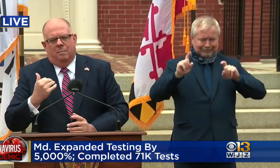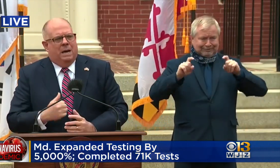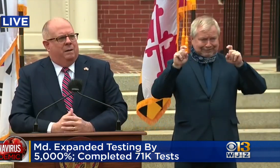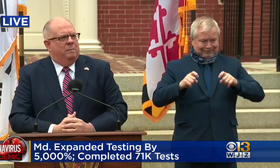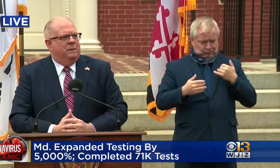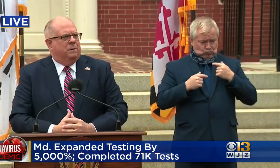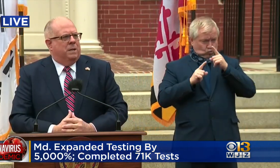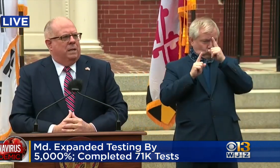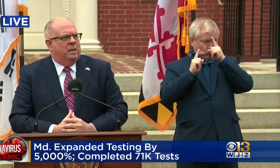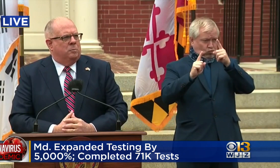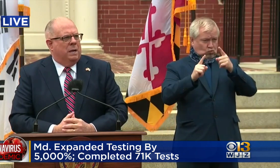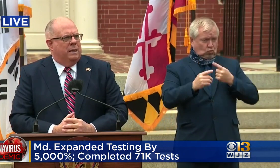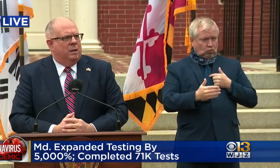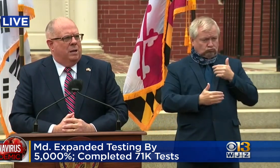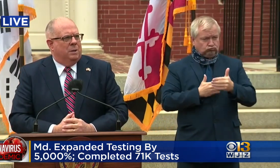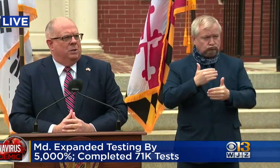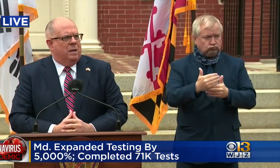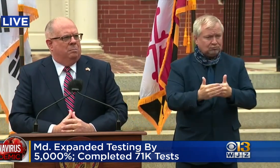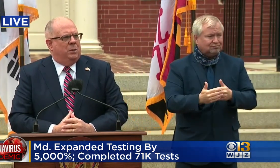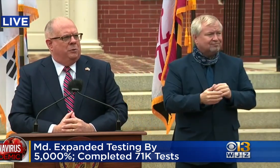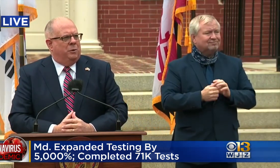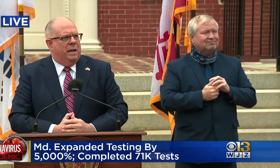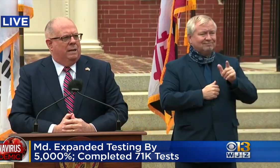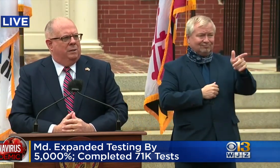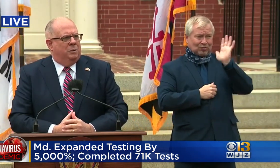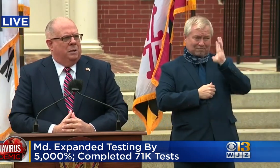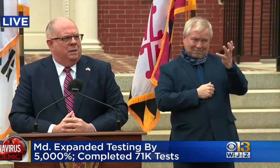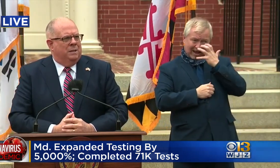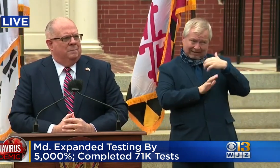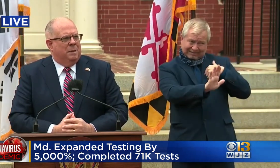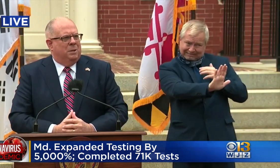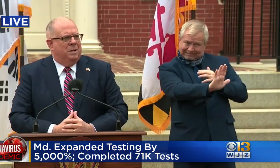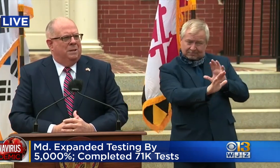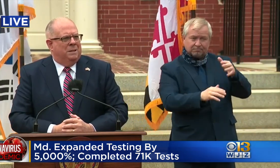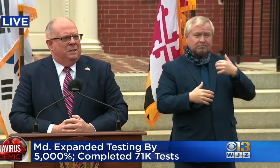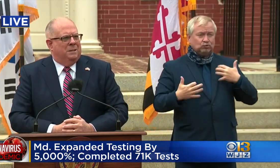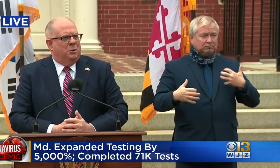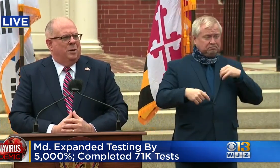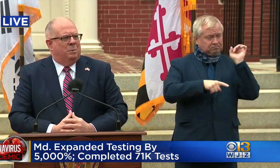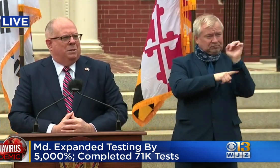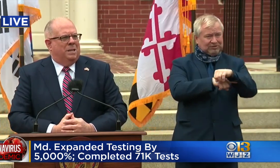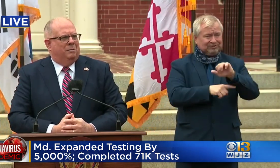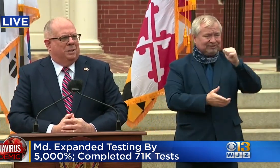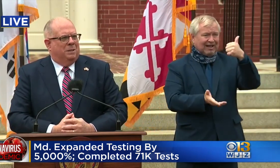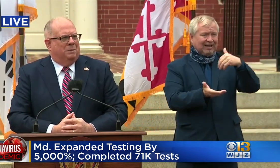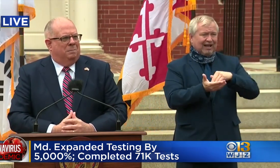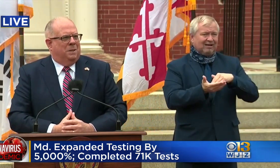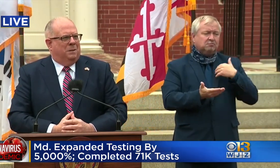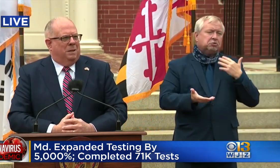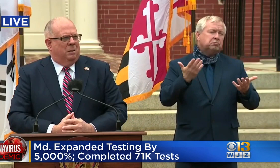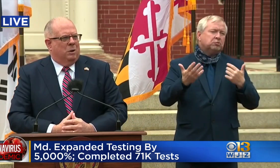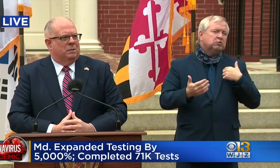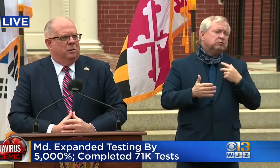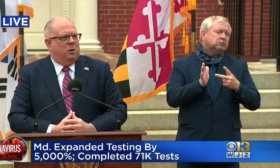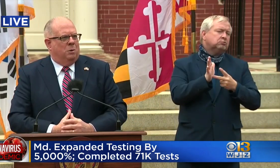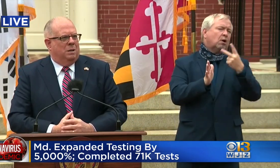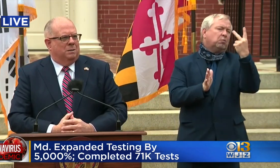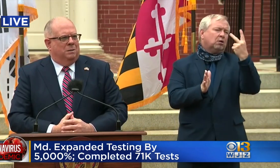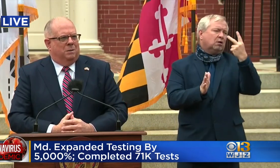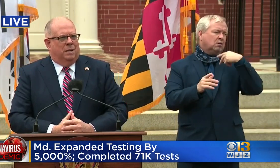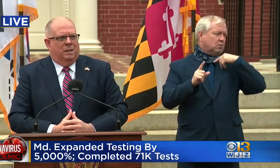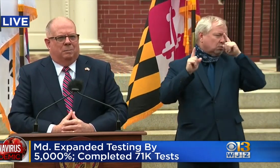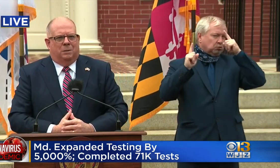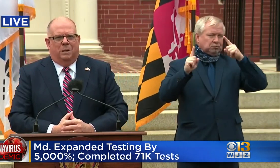they're going to get mad at me for saying this, but I think I'm going to try to blow through that and do maybe a 200% of what the, their aggressive goal